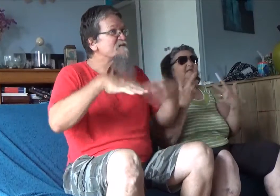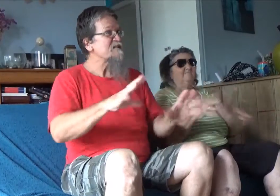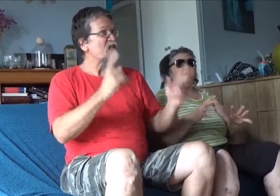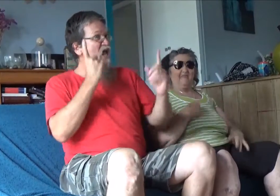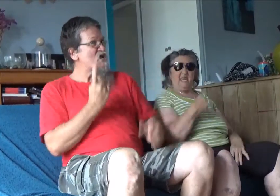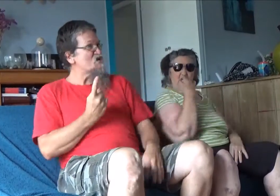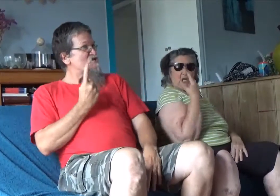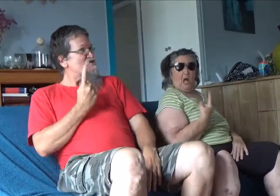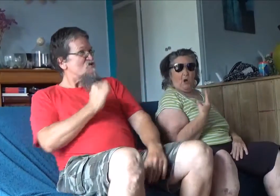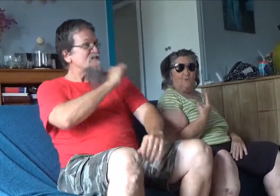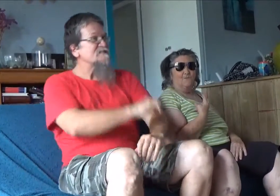then leave me alone